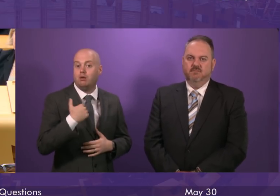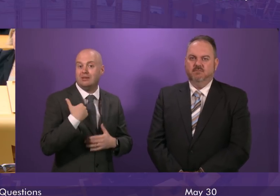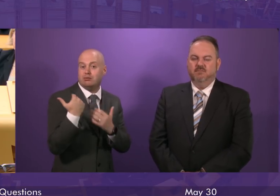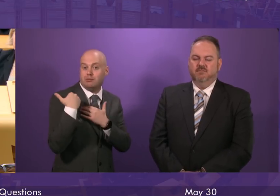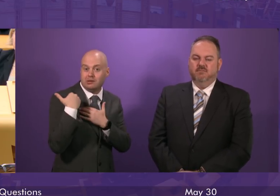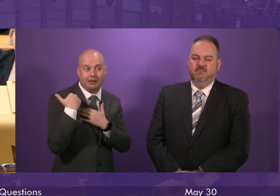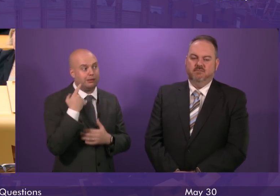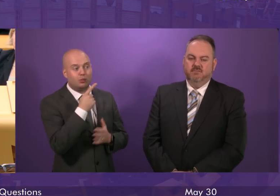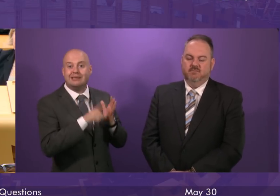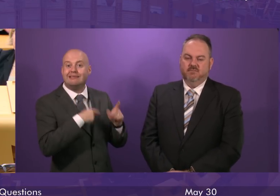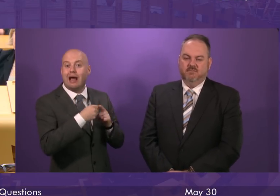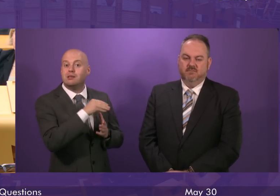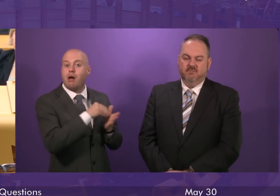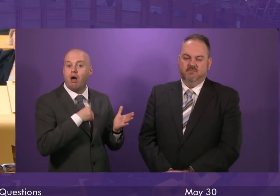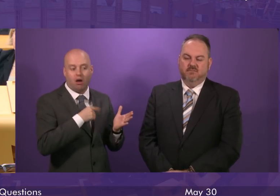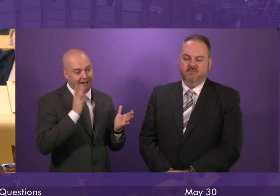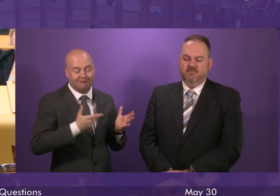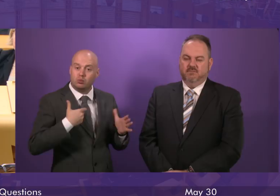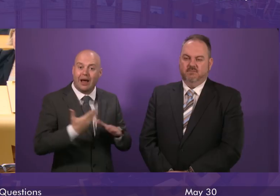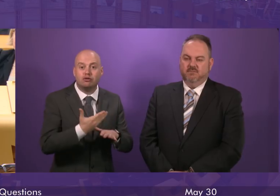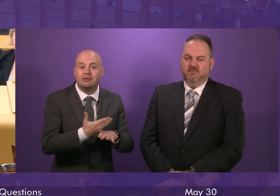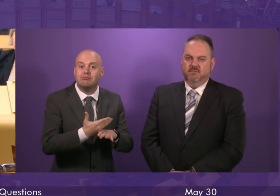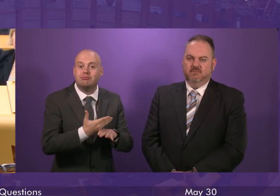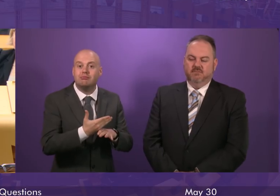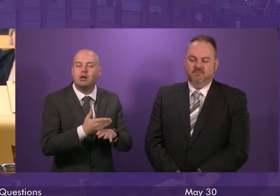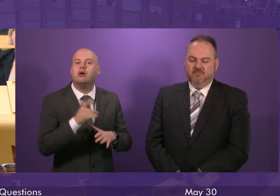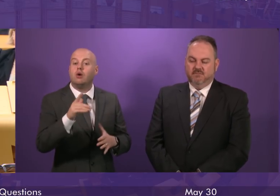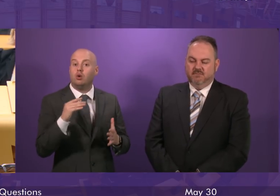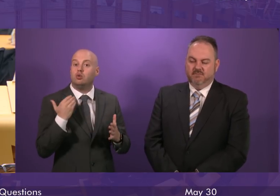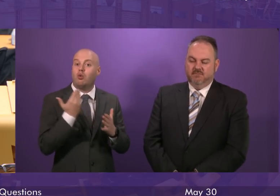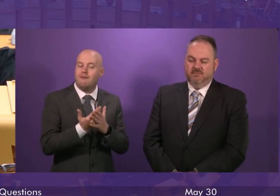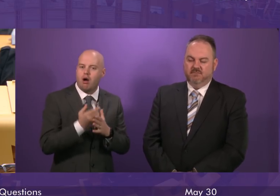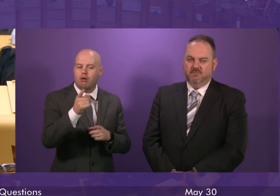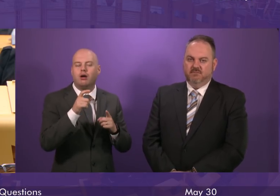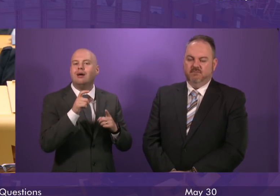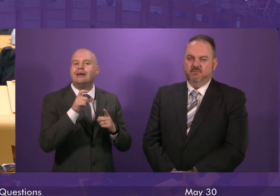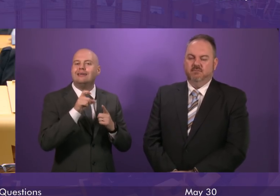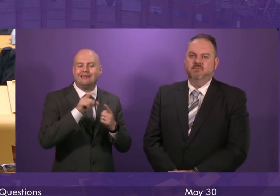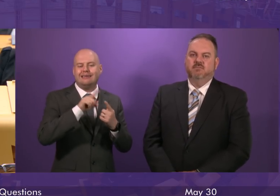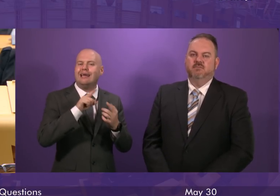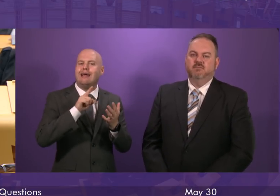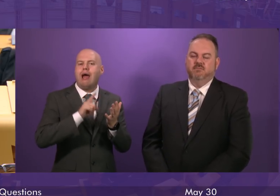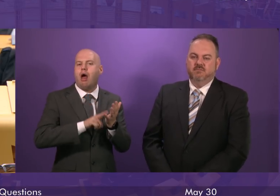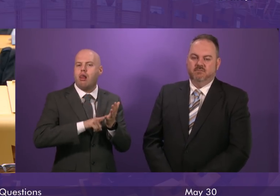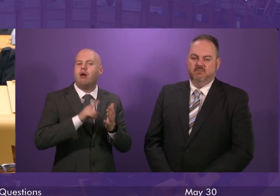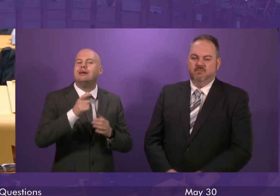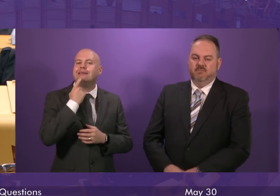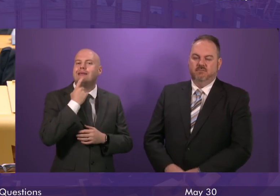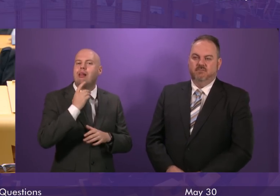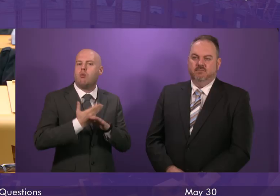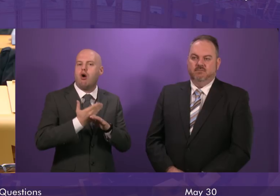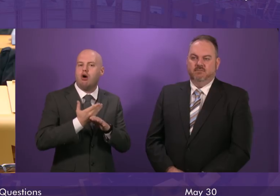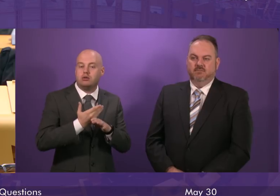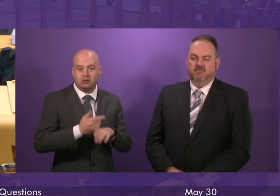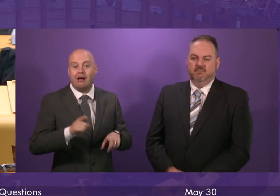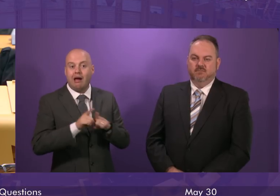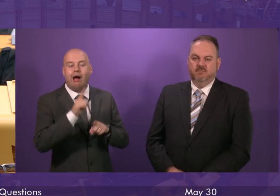the taxpayer to take action. We've done that with BIFAB, we've done that over the DL Steelworks, we did it with the aluminium smelter in the